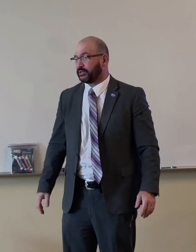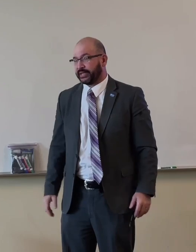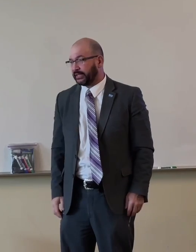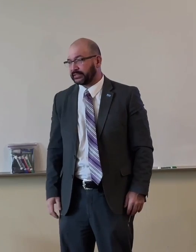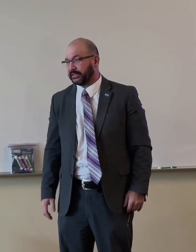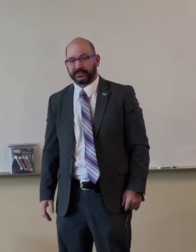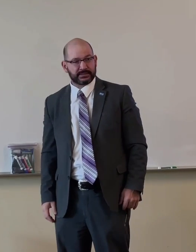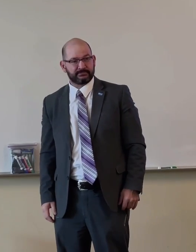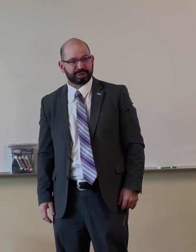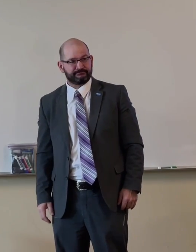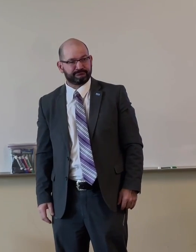you were dead in sins,